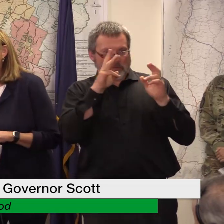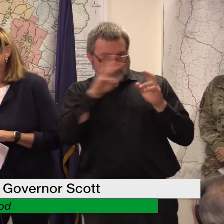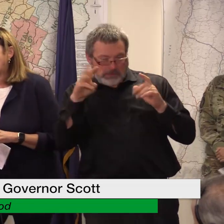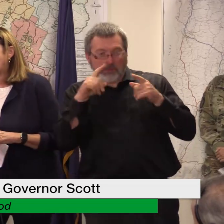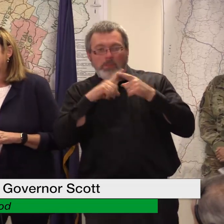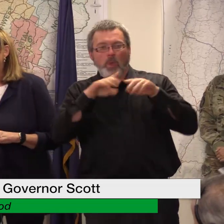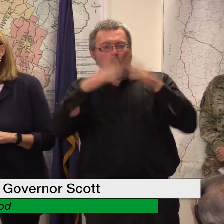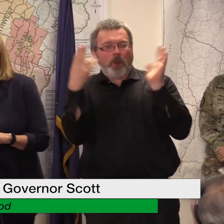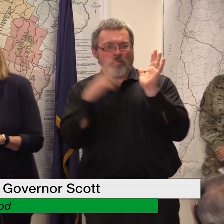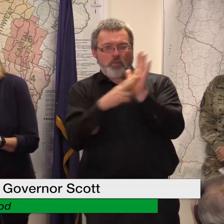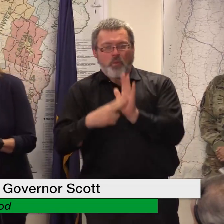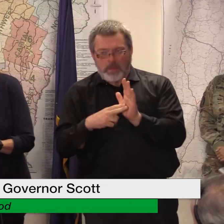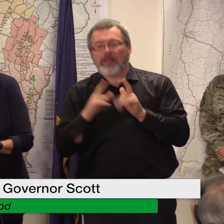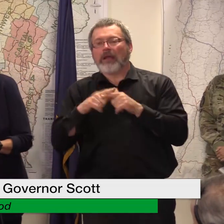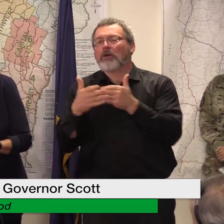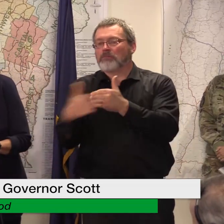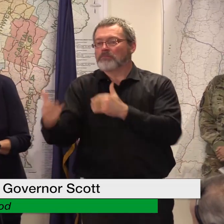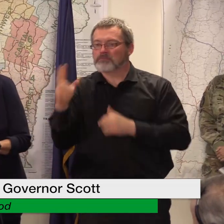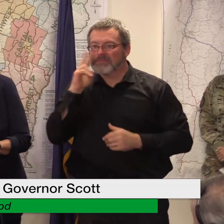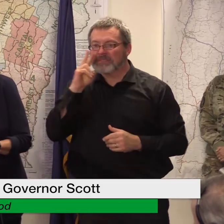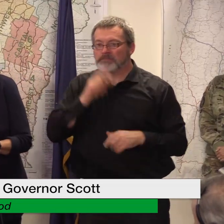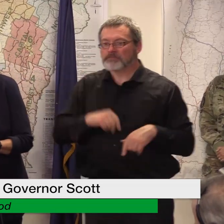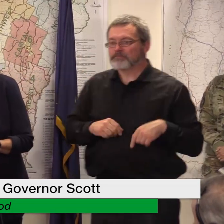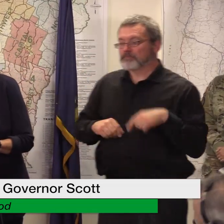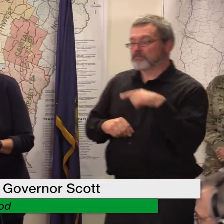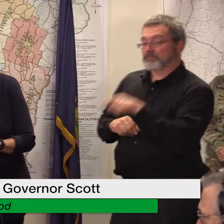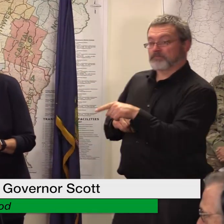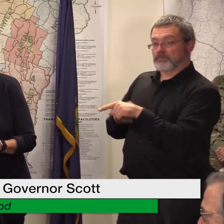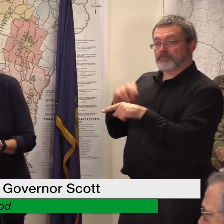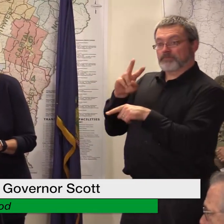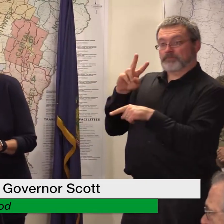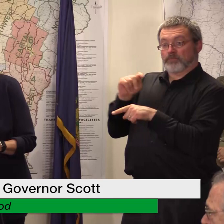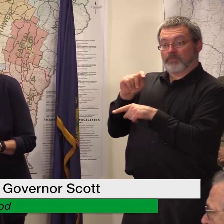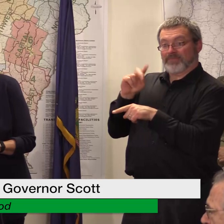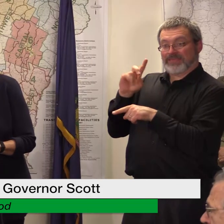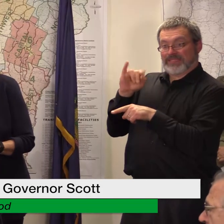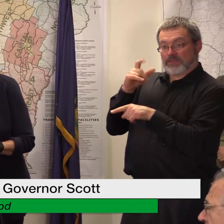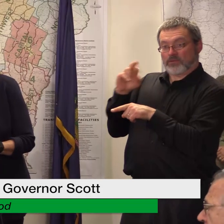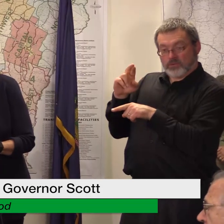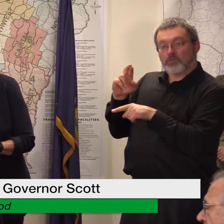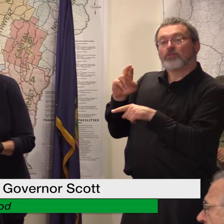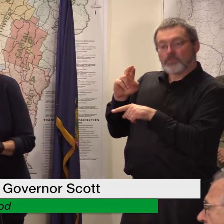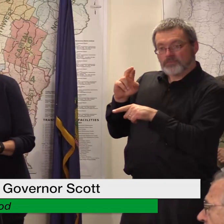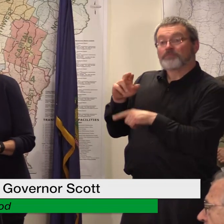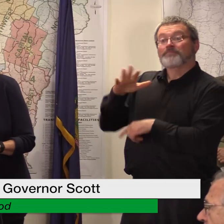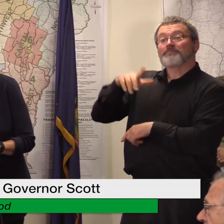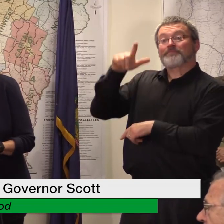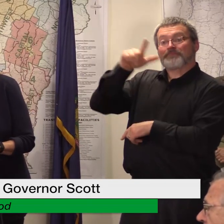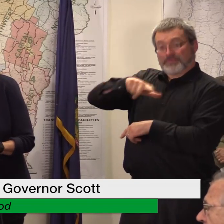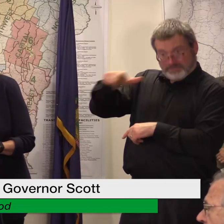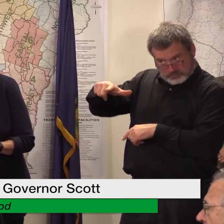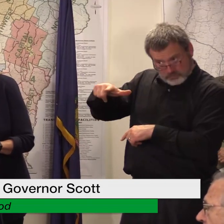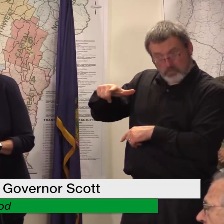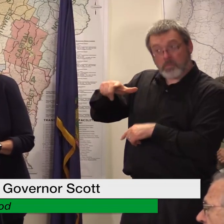to landlords so does that include residential yes it does and is there going to be any sort of like um